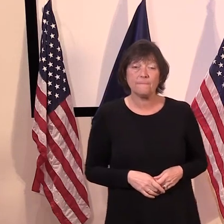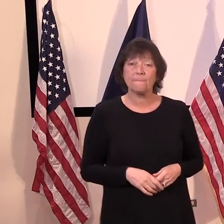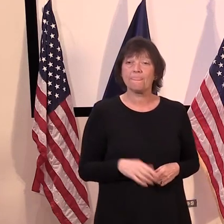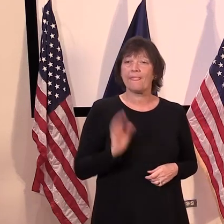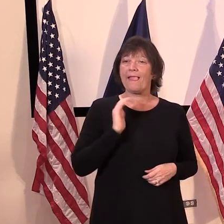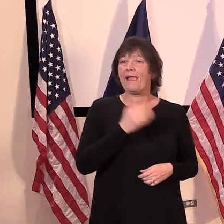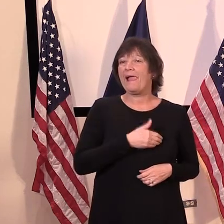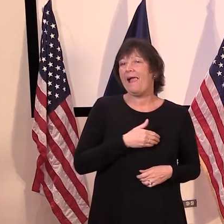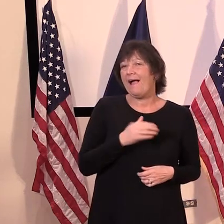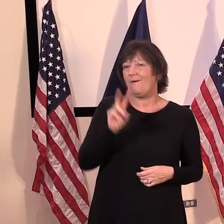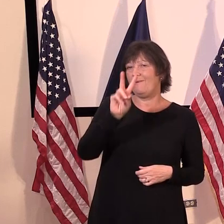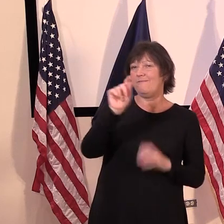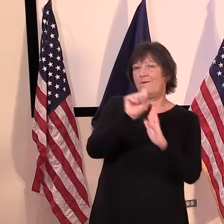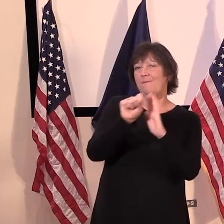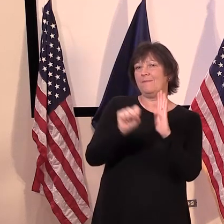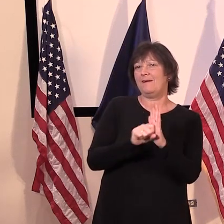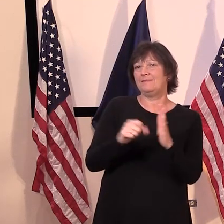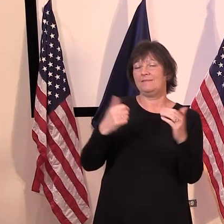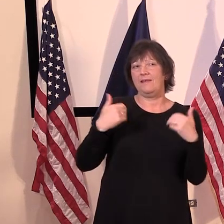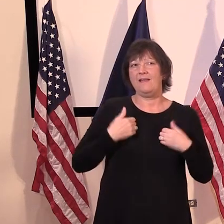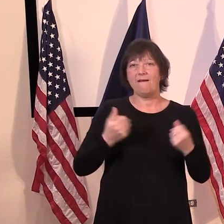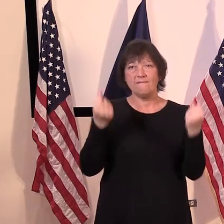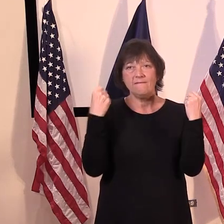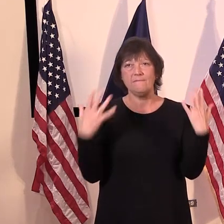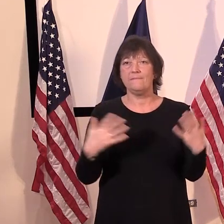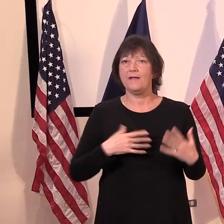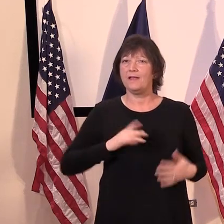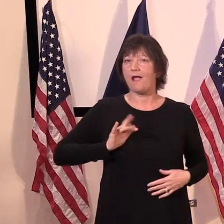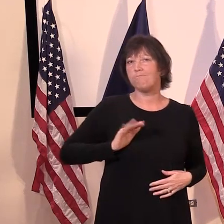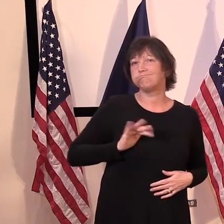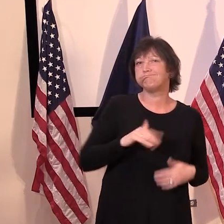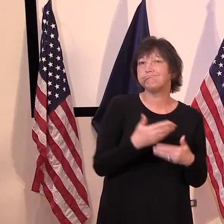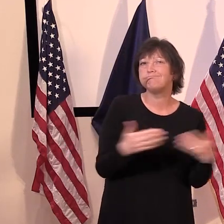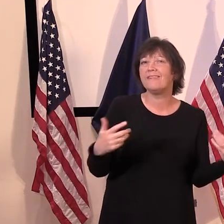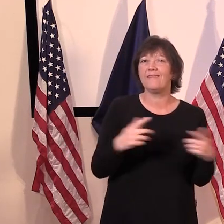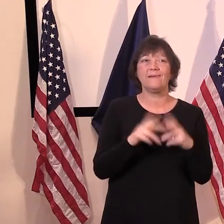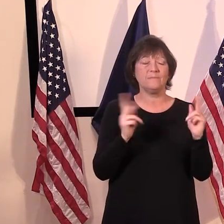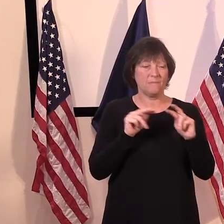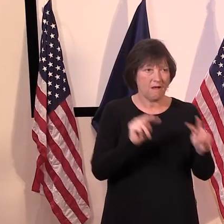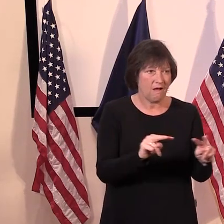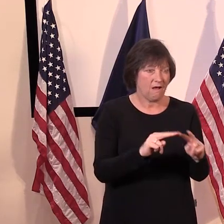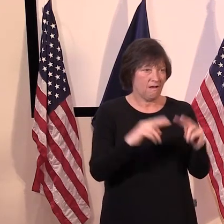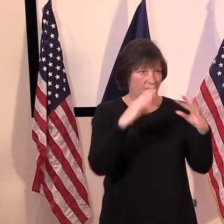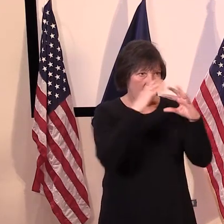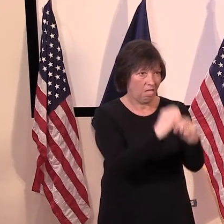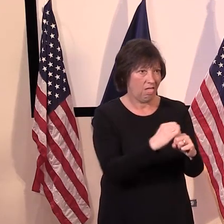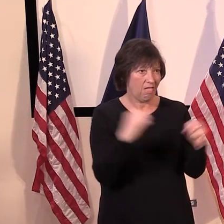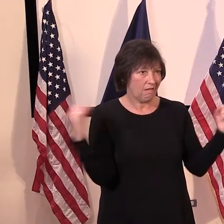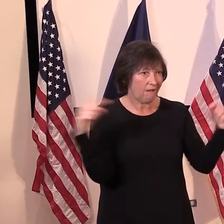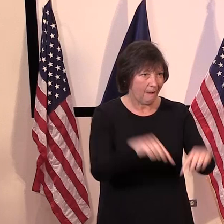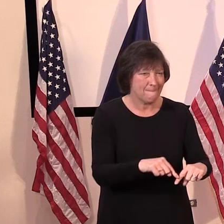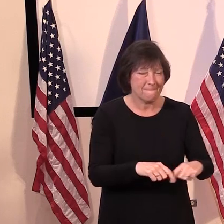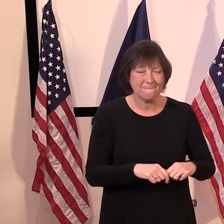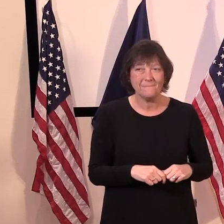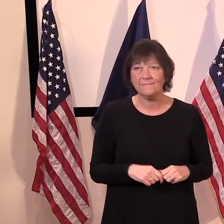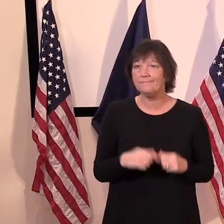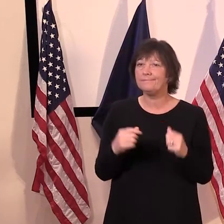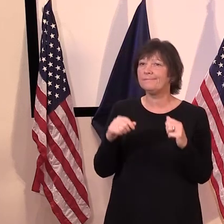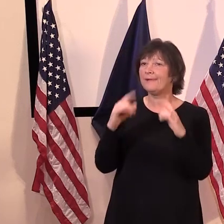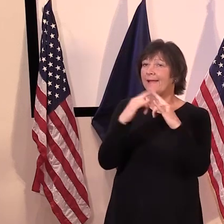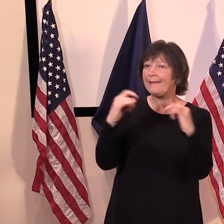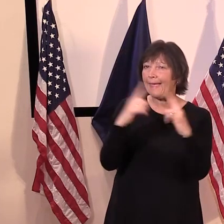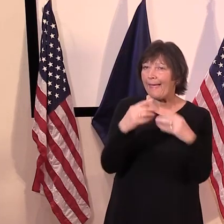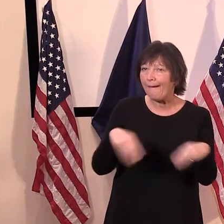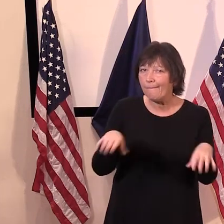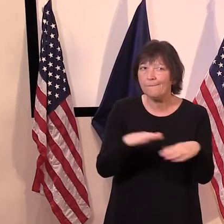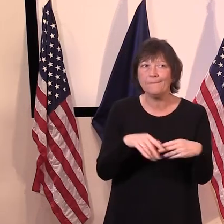in Vermont, you know, whether it's our campgrounds or, uh, state parks, uh, and so forth, uh, if we, um, in